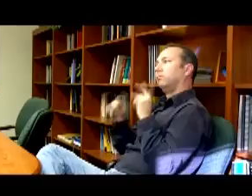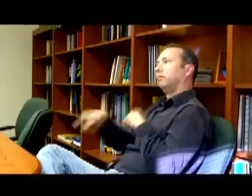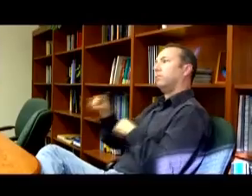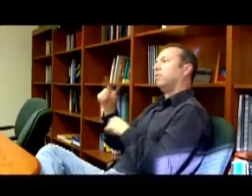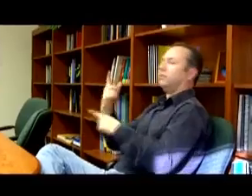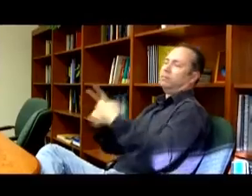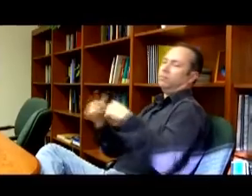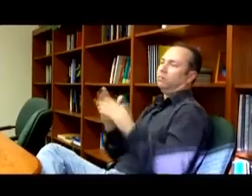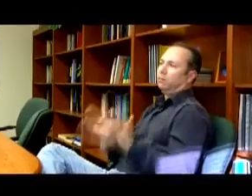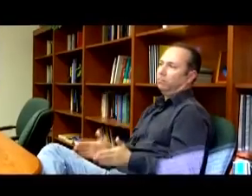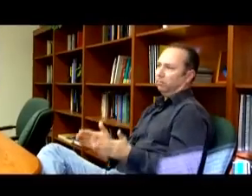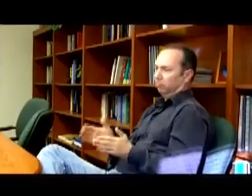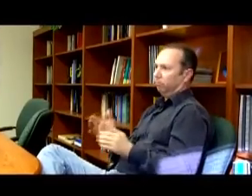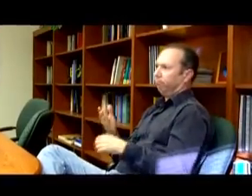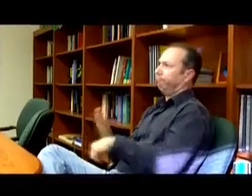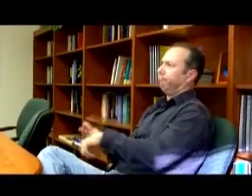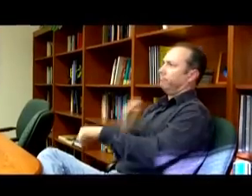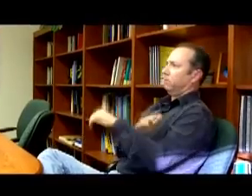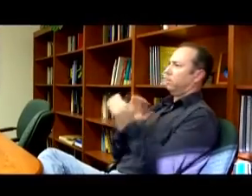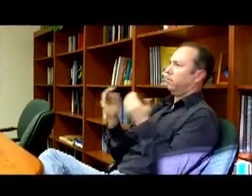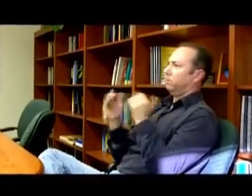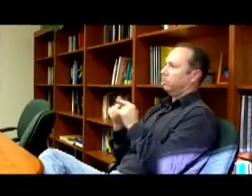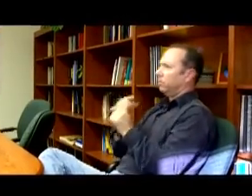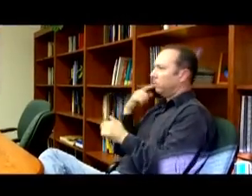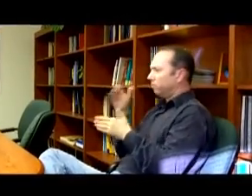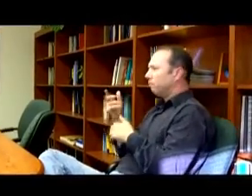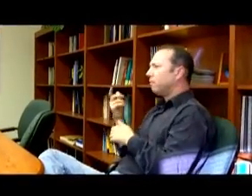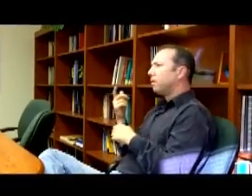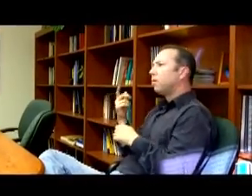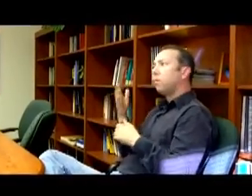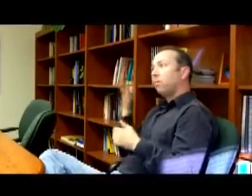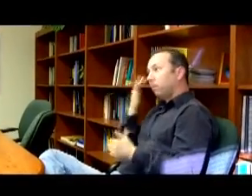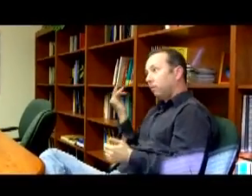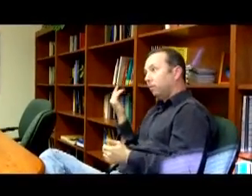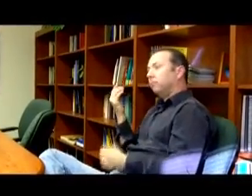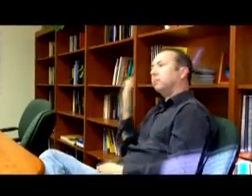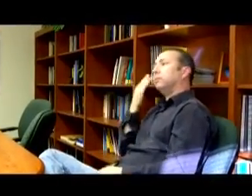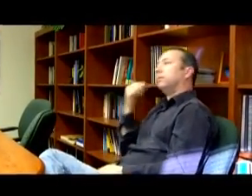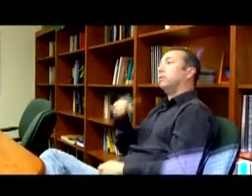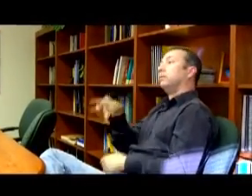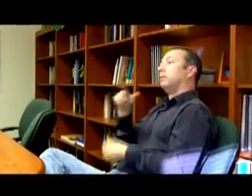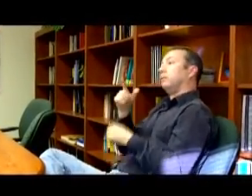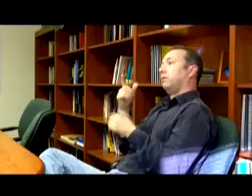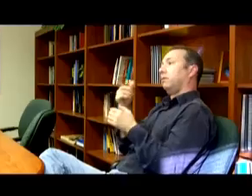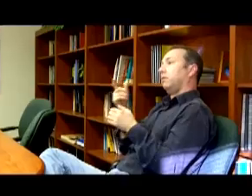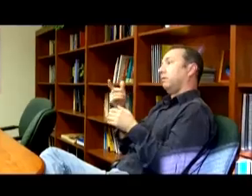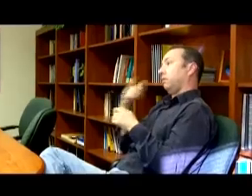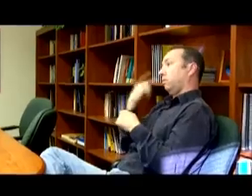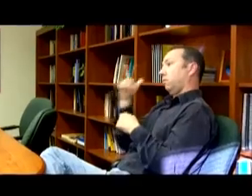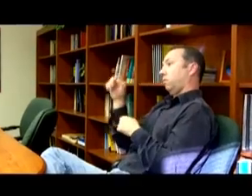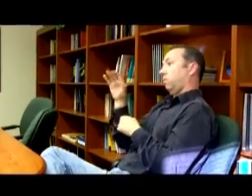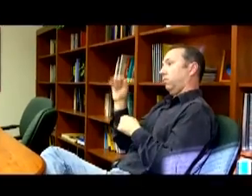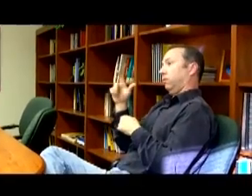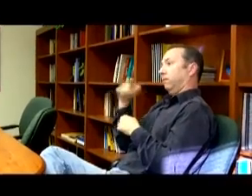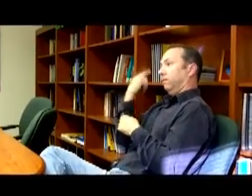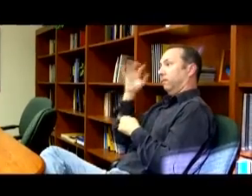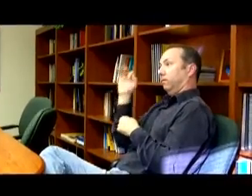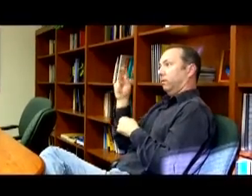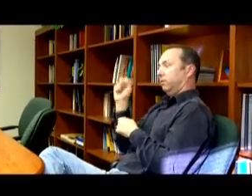compared with their hearing counterparts. The reason that we speculate that's the case is because local facial features are so important to linguistic